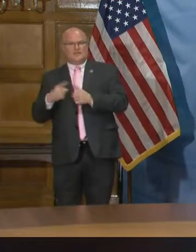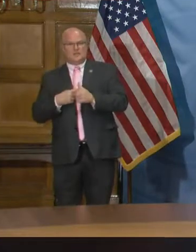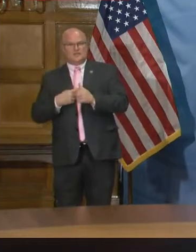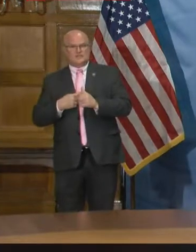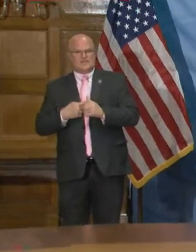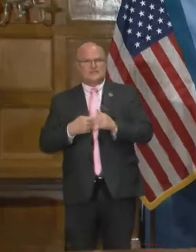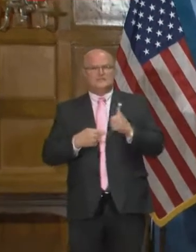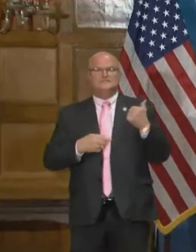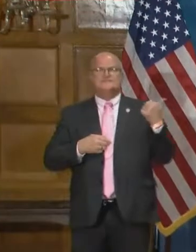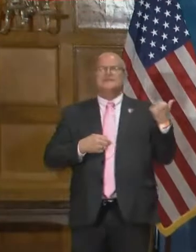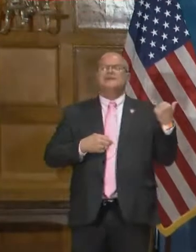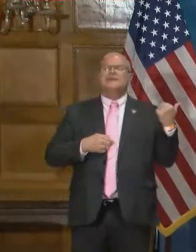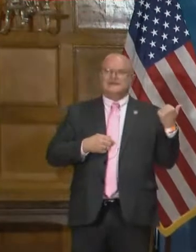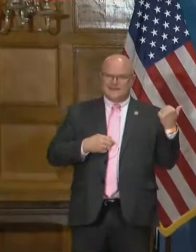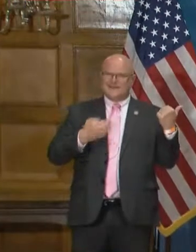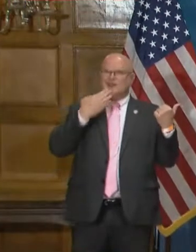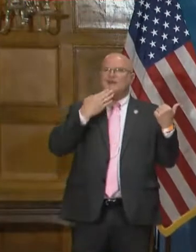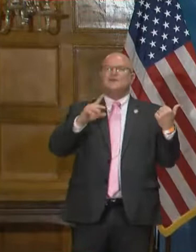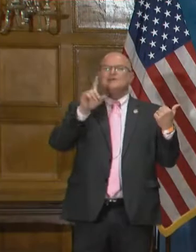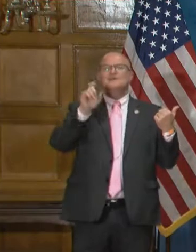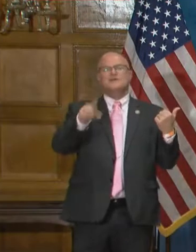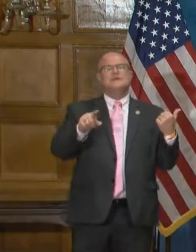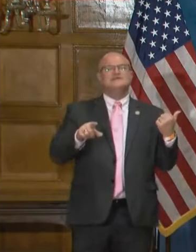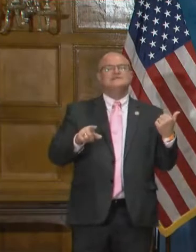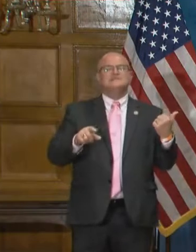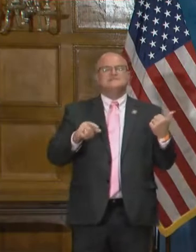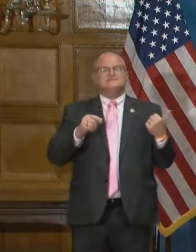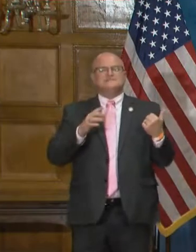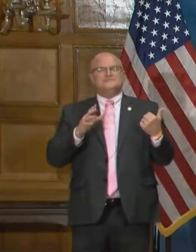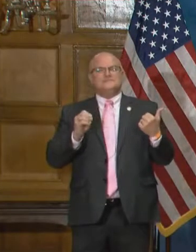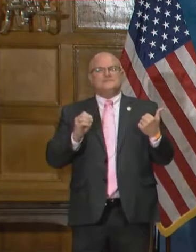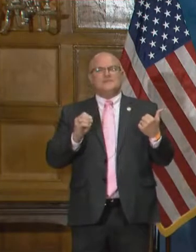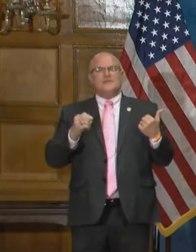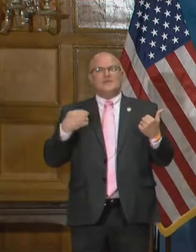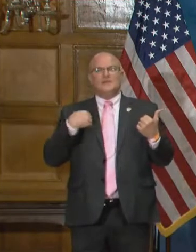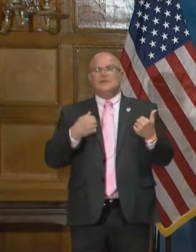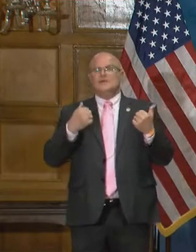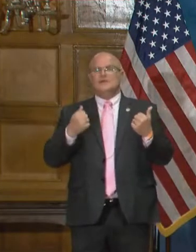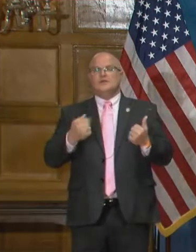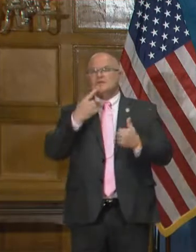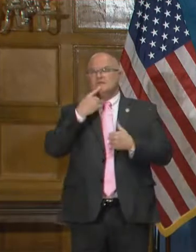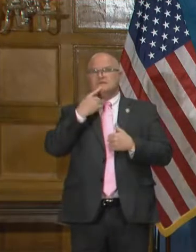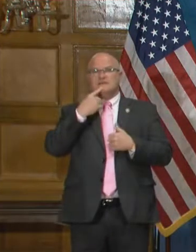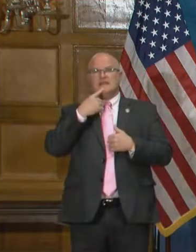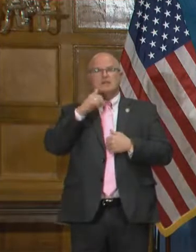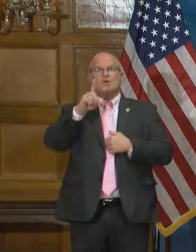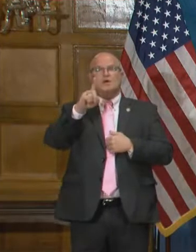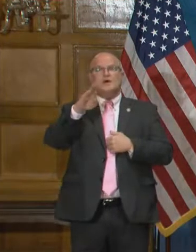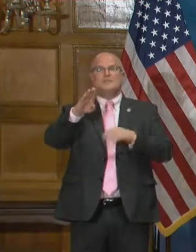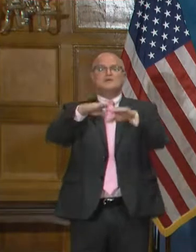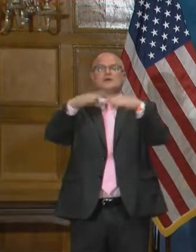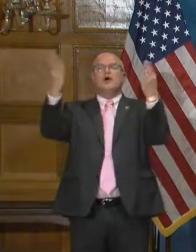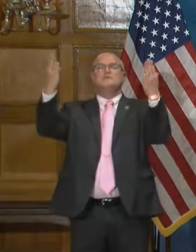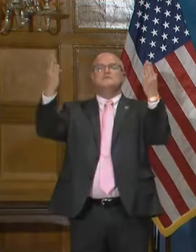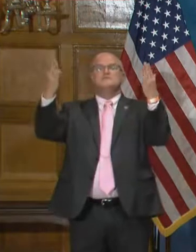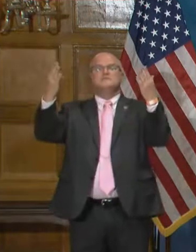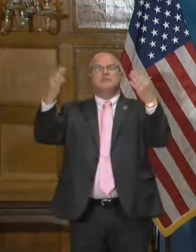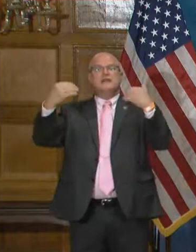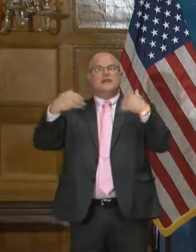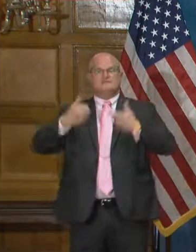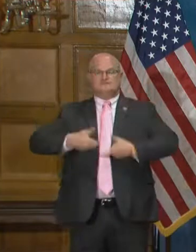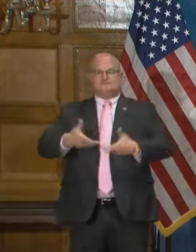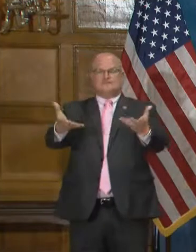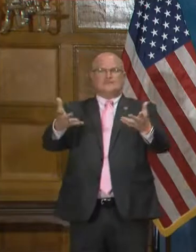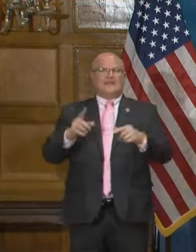Uh, that's a very good question. And, uh, you know, we could have just put all of 1B and have